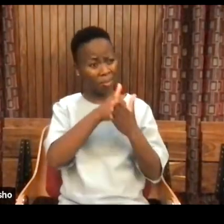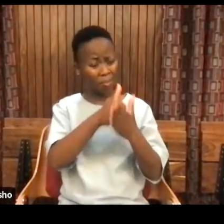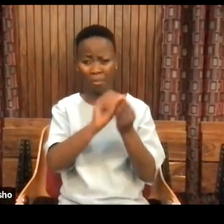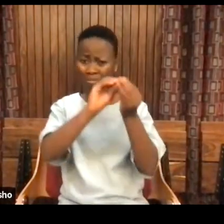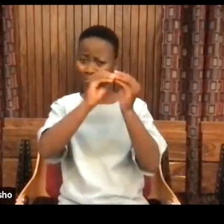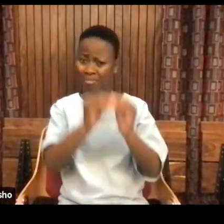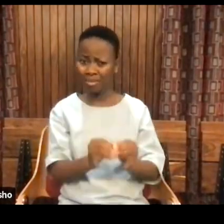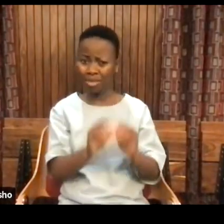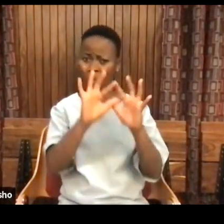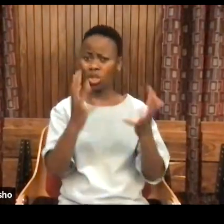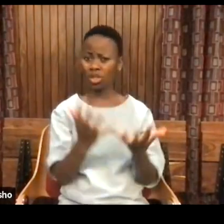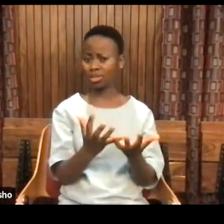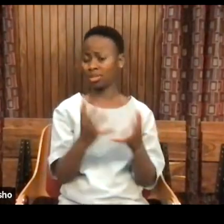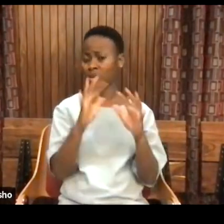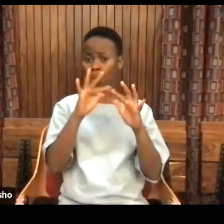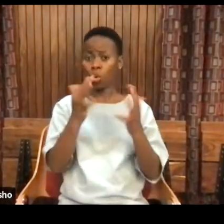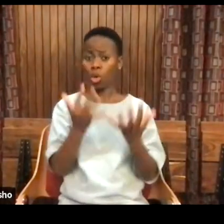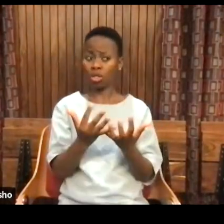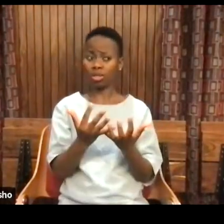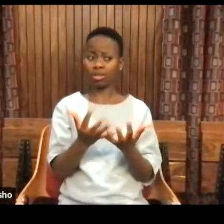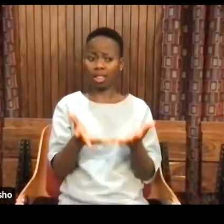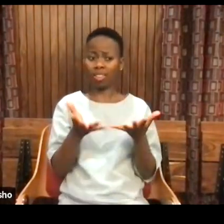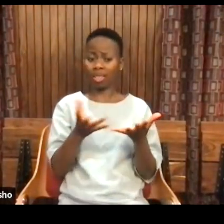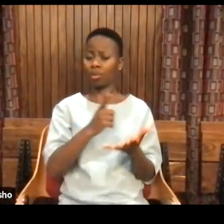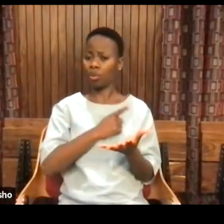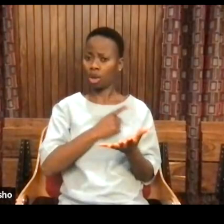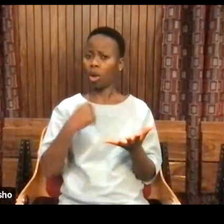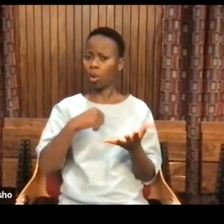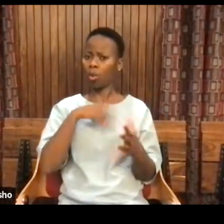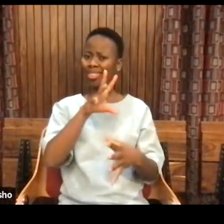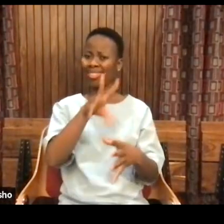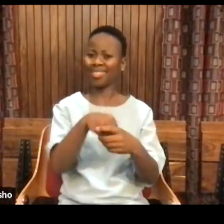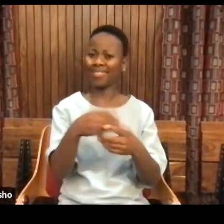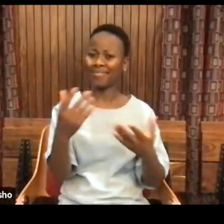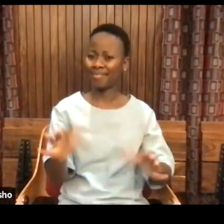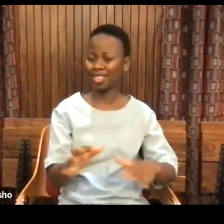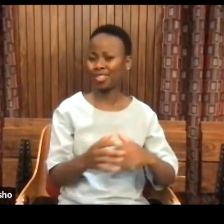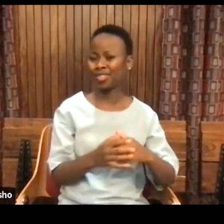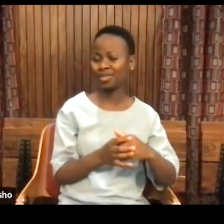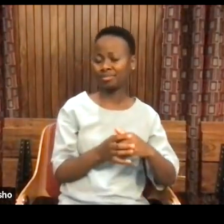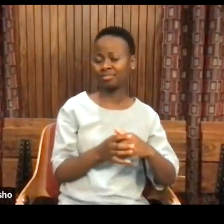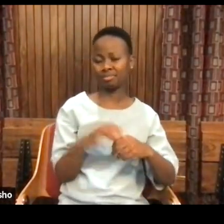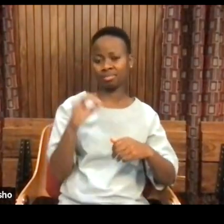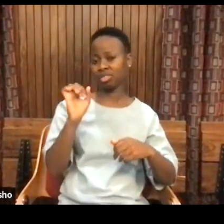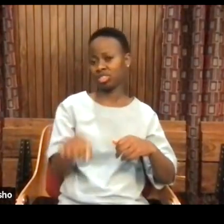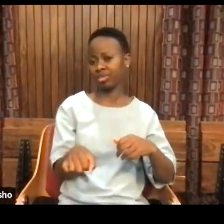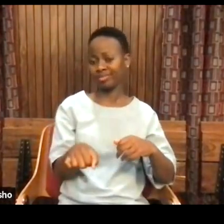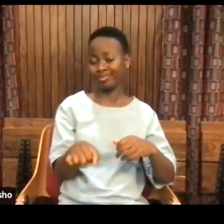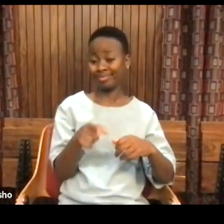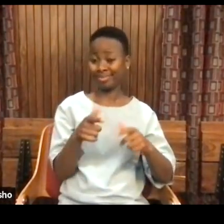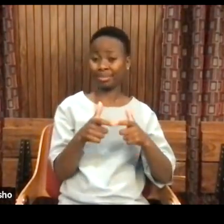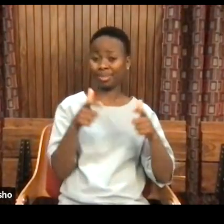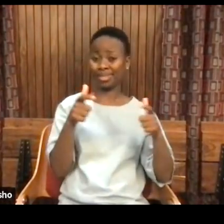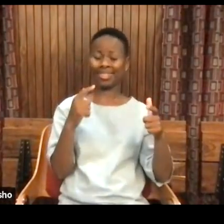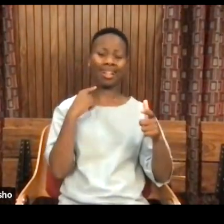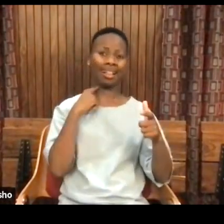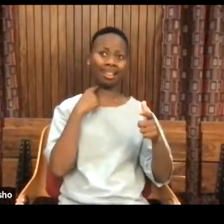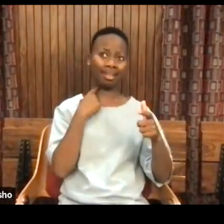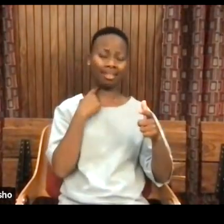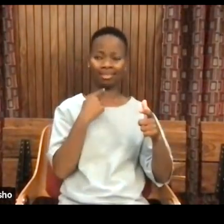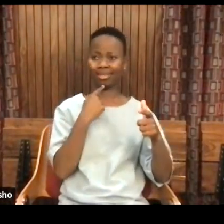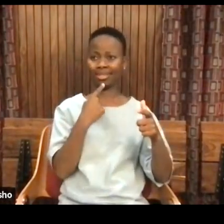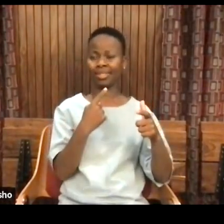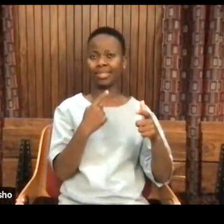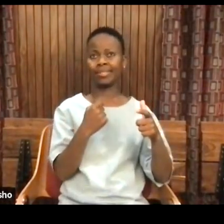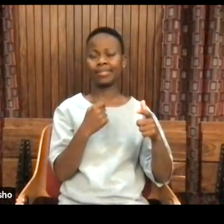is what it is because of us. You know, so, yeah, I think it's a big lie to say, to